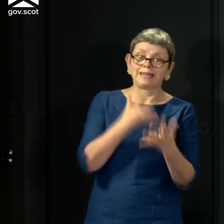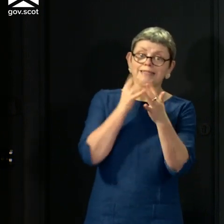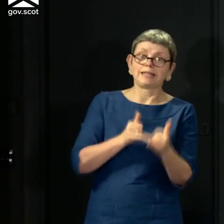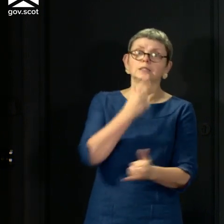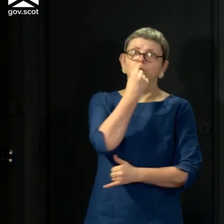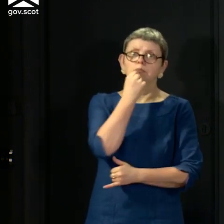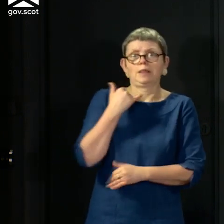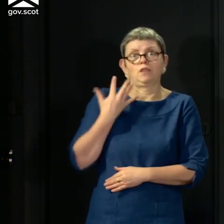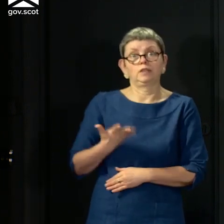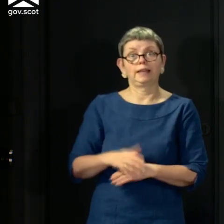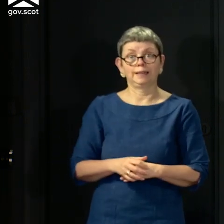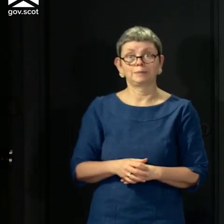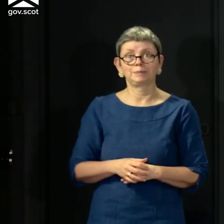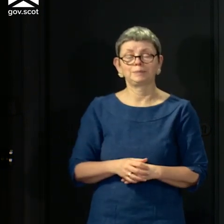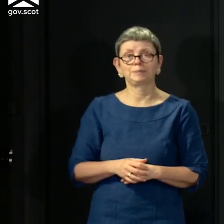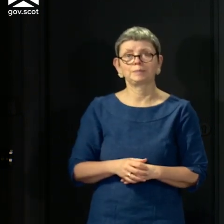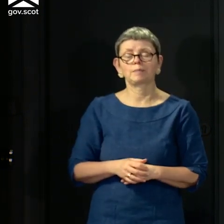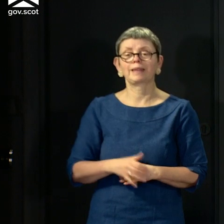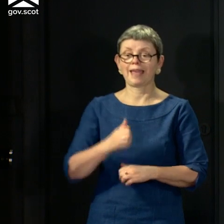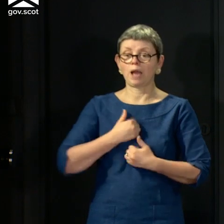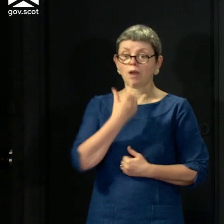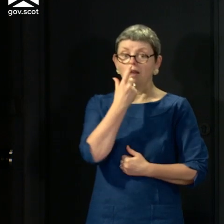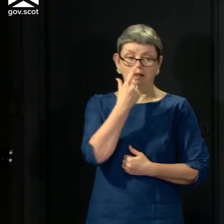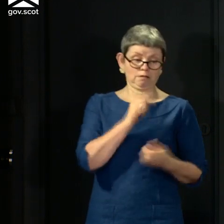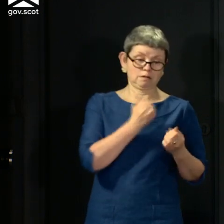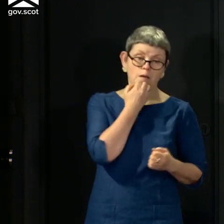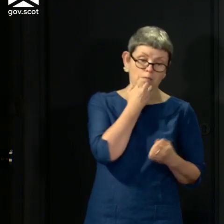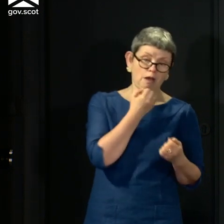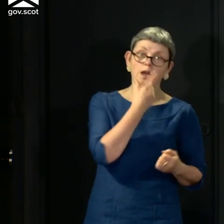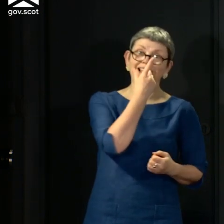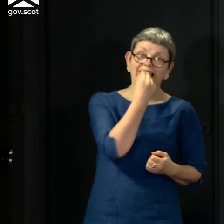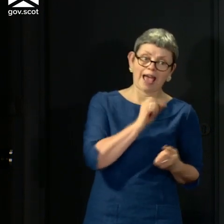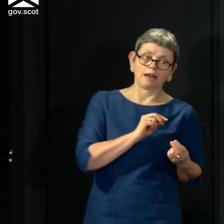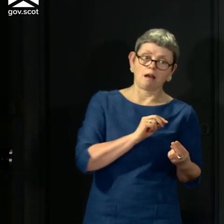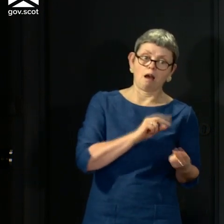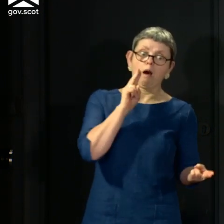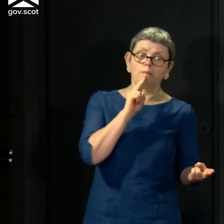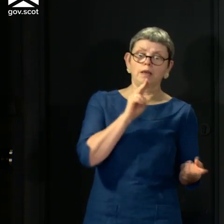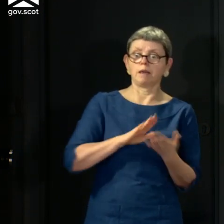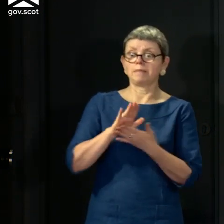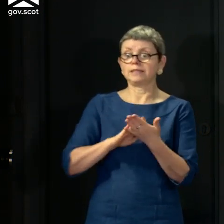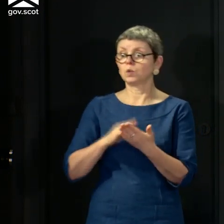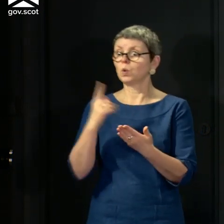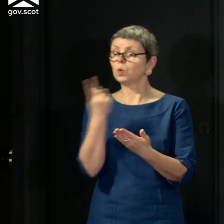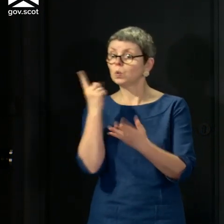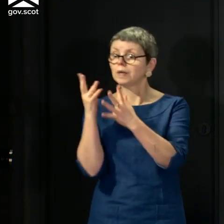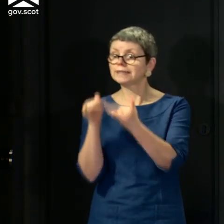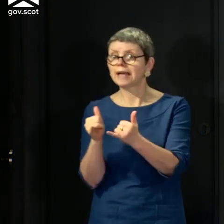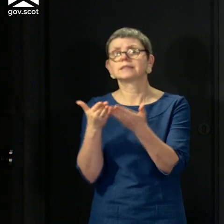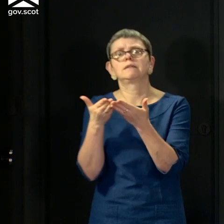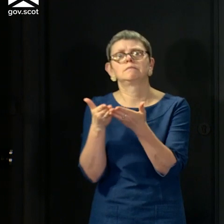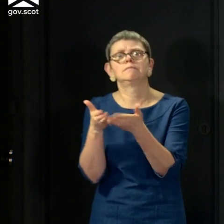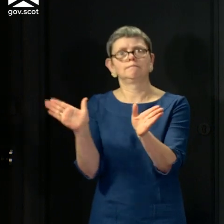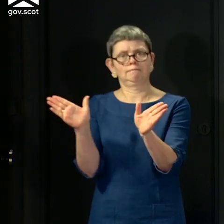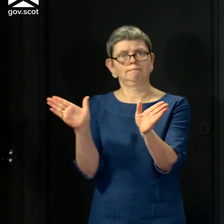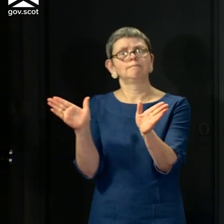possible. And given that our capacity has now expanded significantly, that means we can further extend eligibility for testing, which I'm going